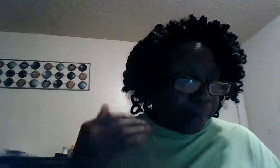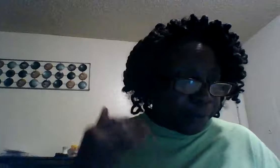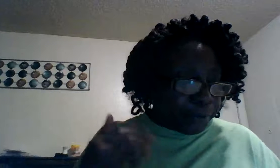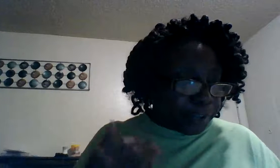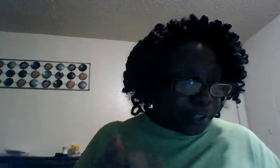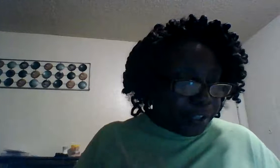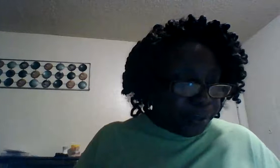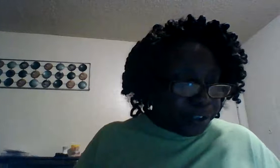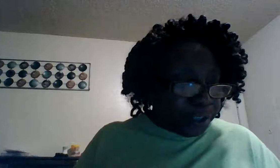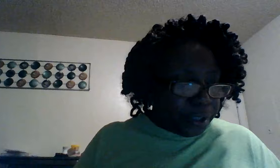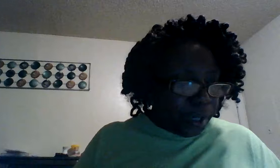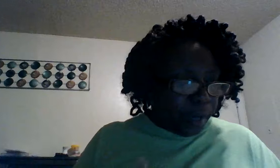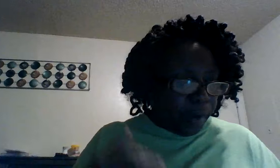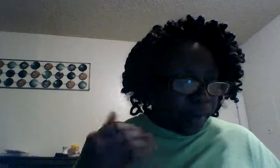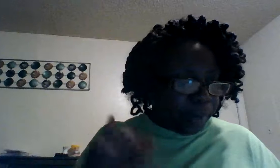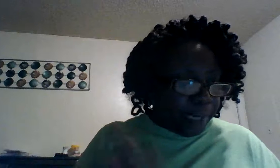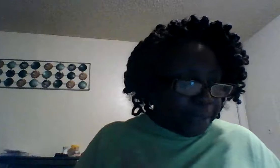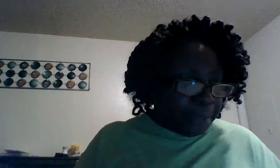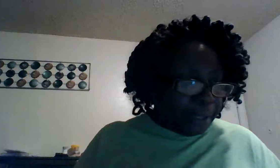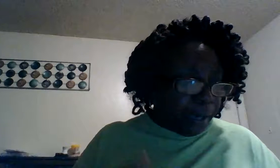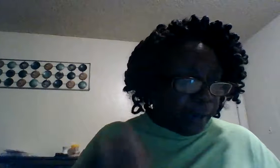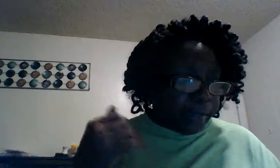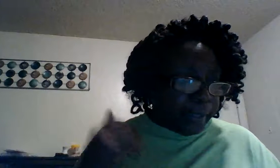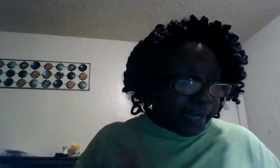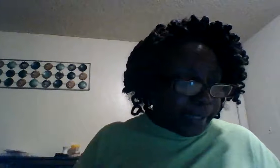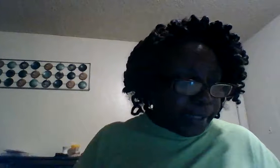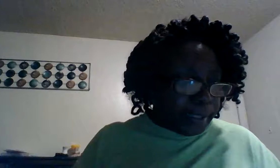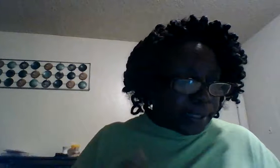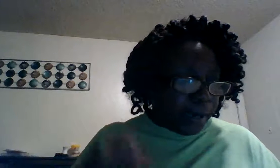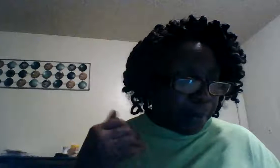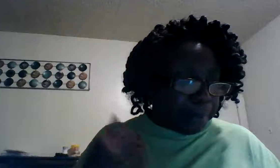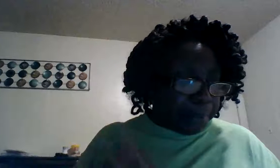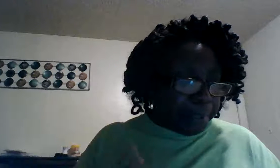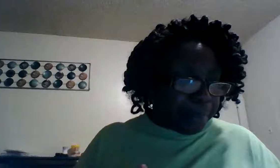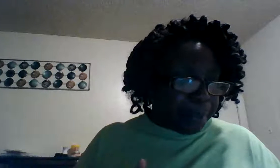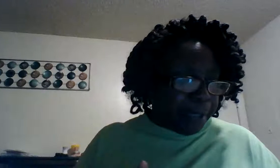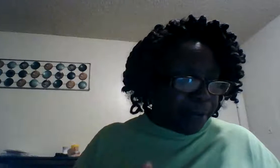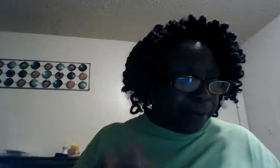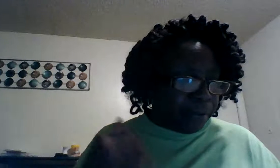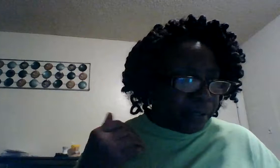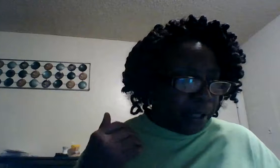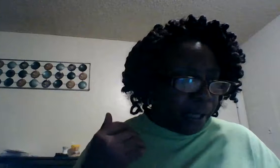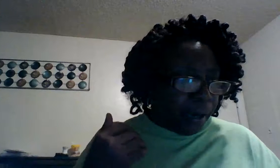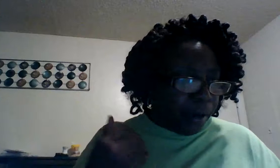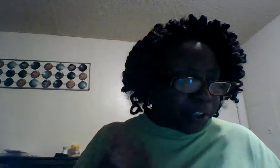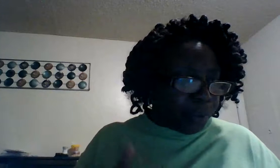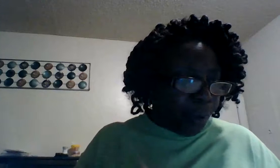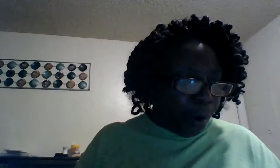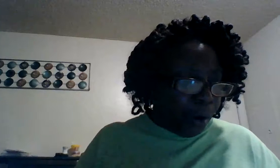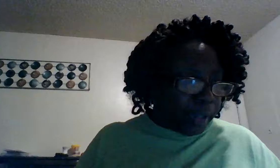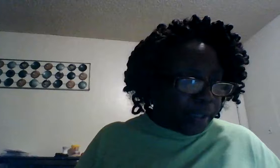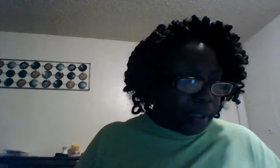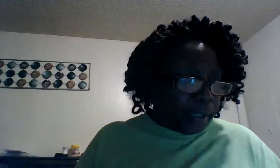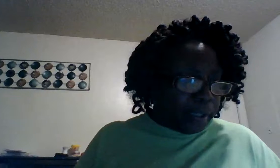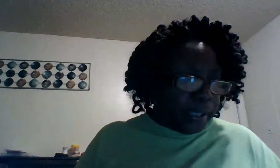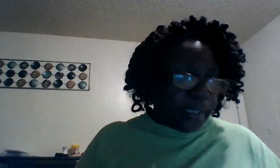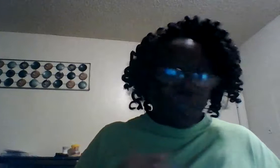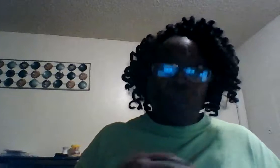persecution or famine or famine nakedness or peril or sword these are